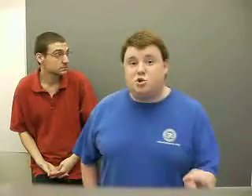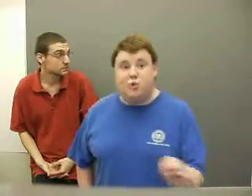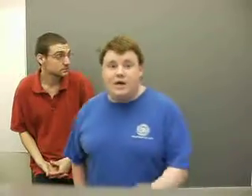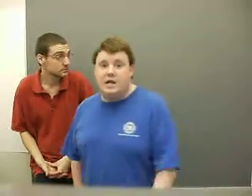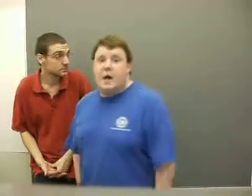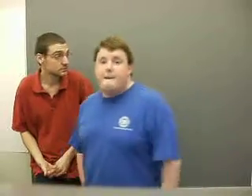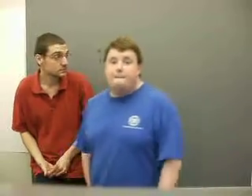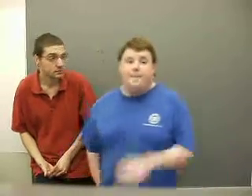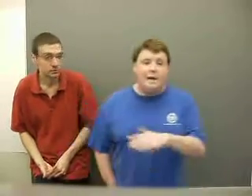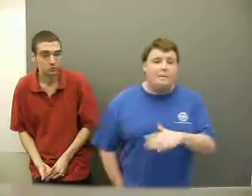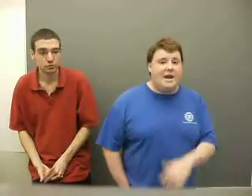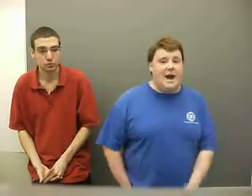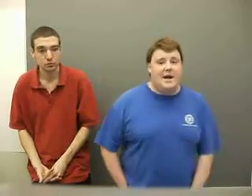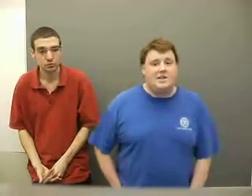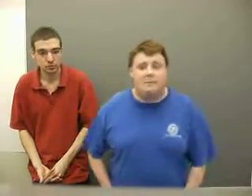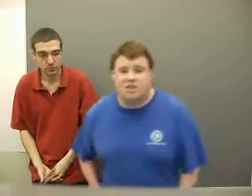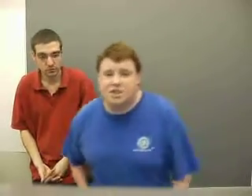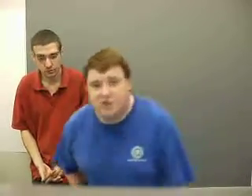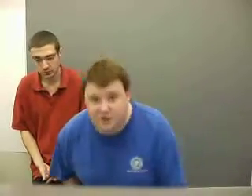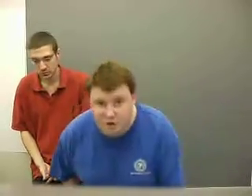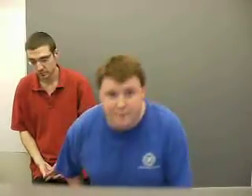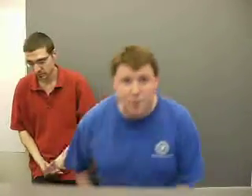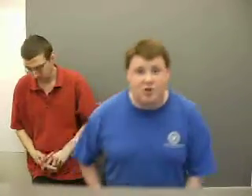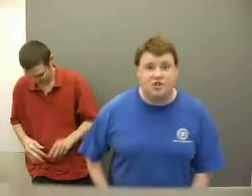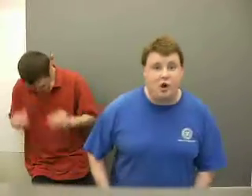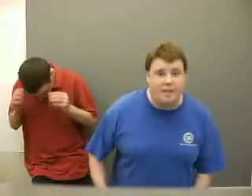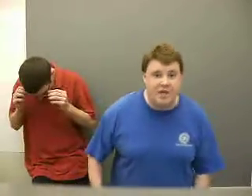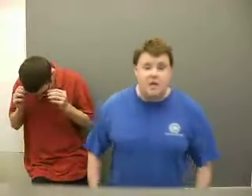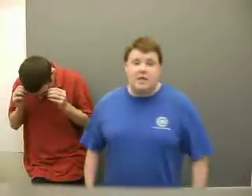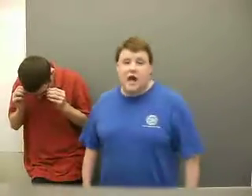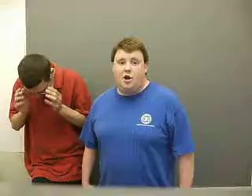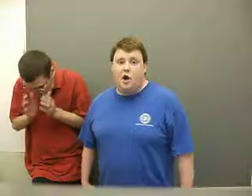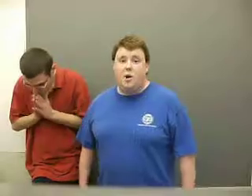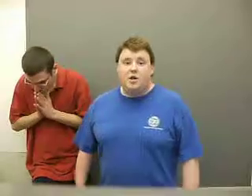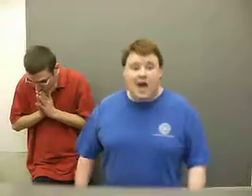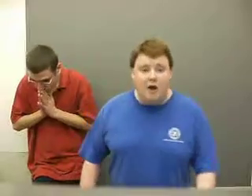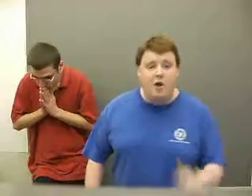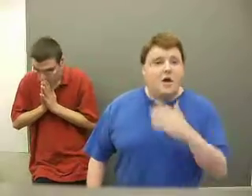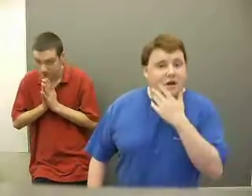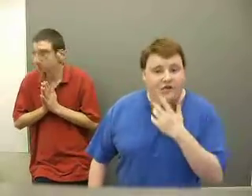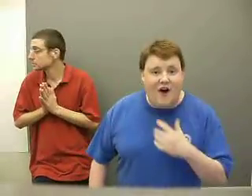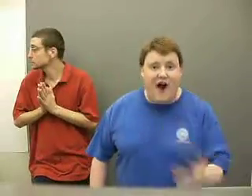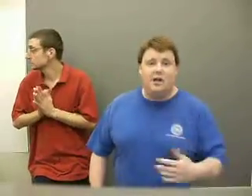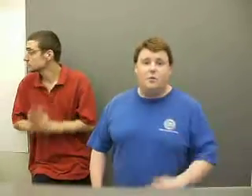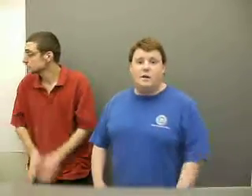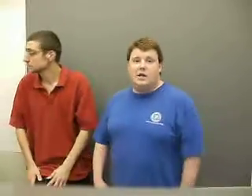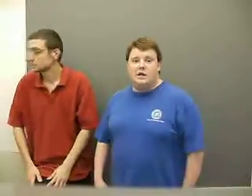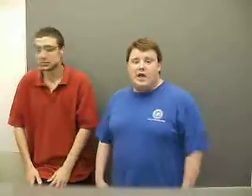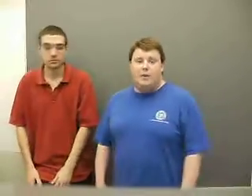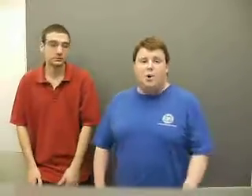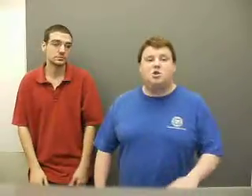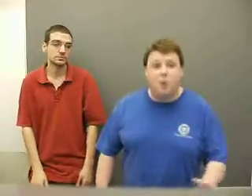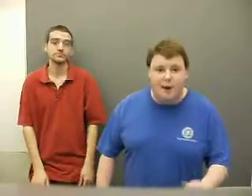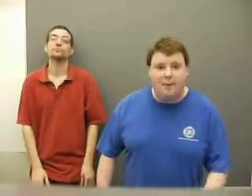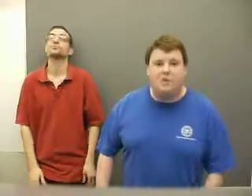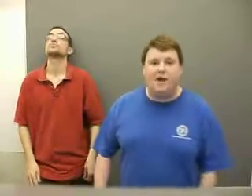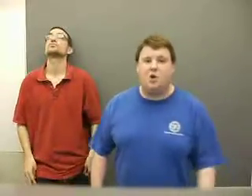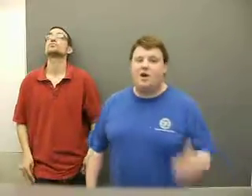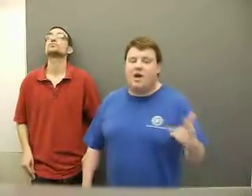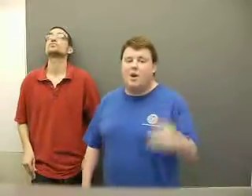written. But I'm not not as I'm just giving you that phone plugs in harmony. Y'all know y'all can follow me like I'm on Twitter but I'm not a quitter. Y'all know